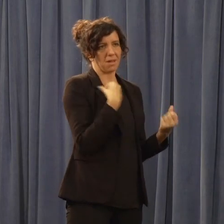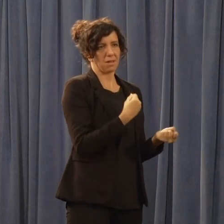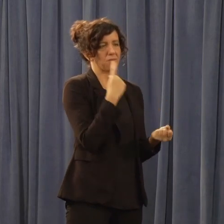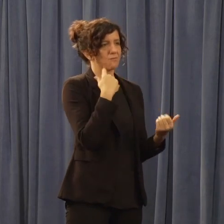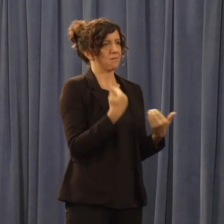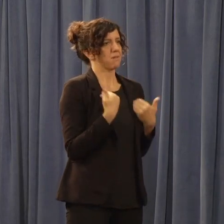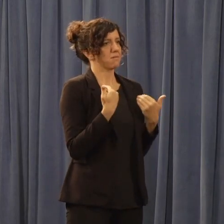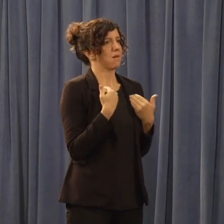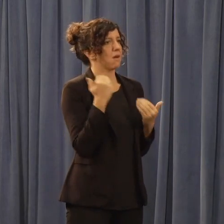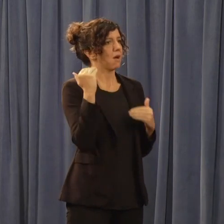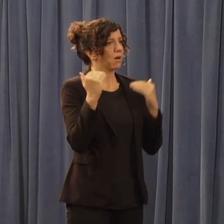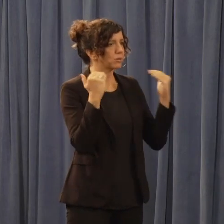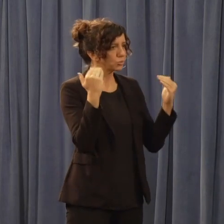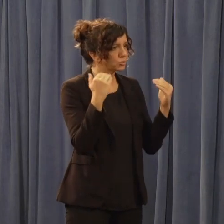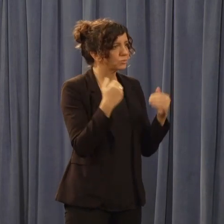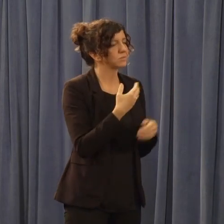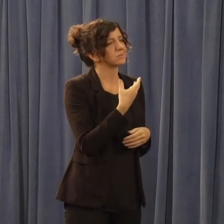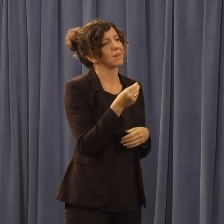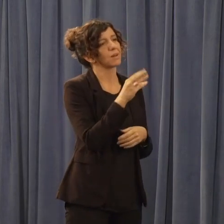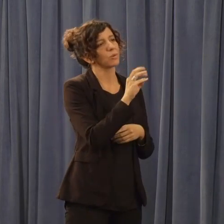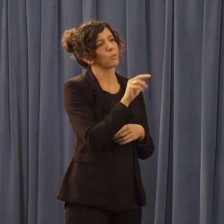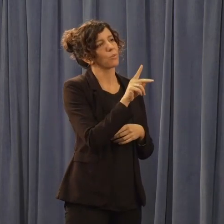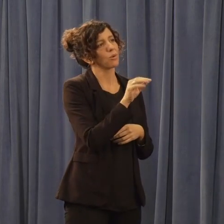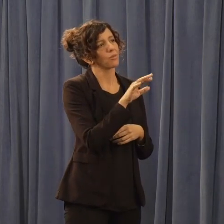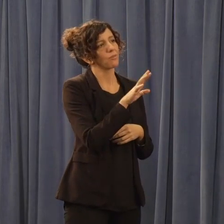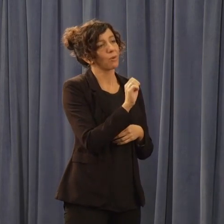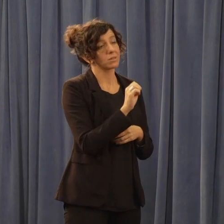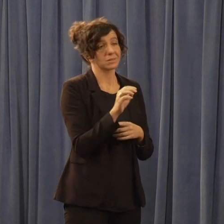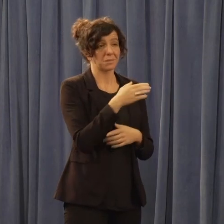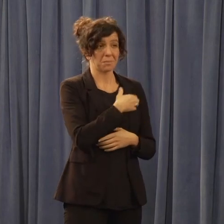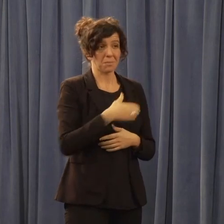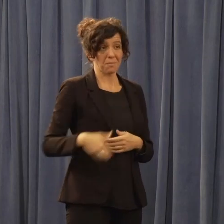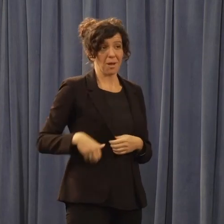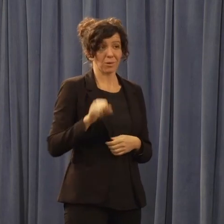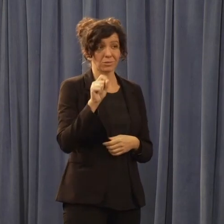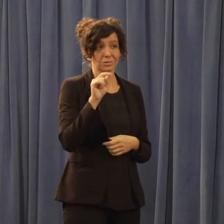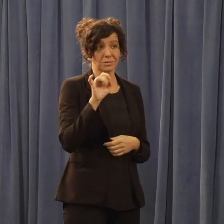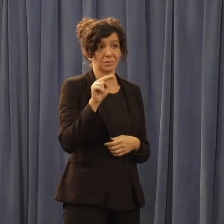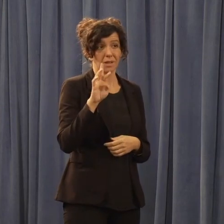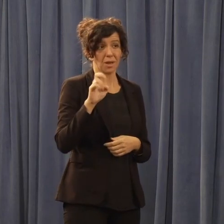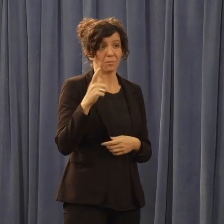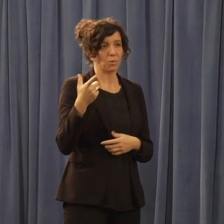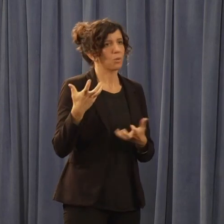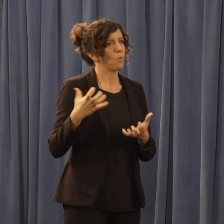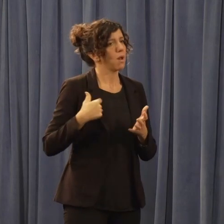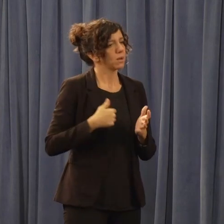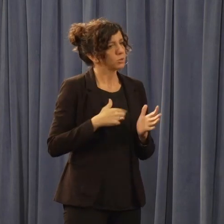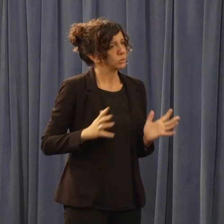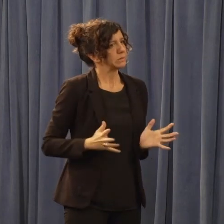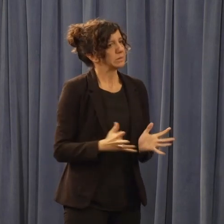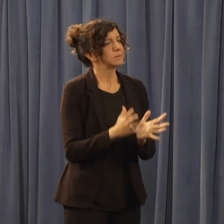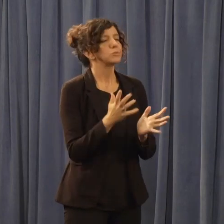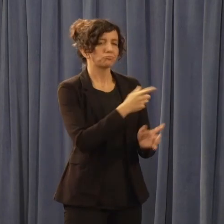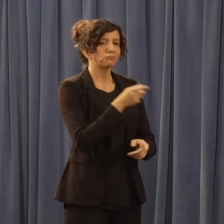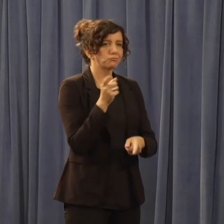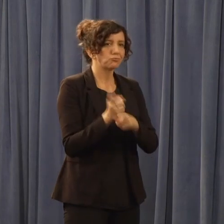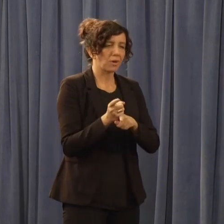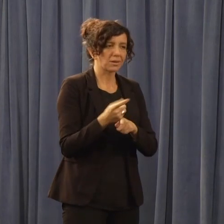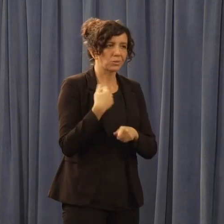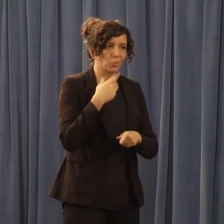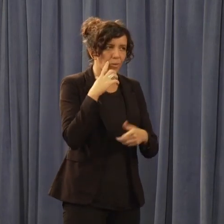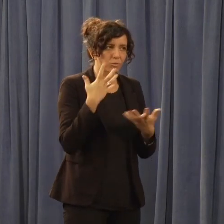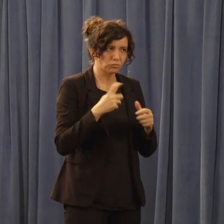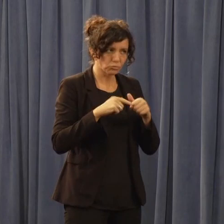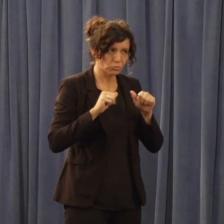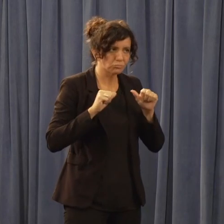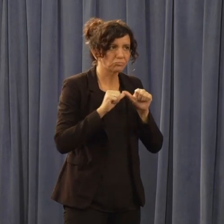That's the mantra coming from Daryl Steinberg, Mayor Steinberg, and Tom Inzel, and they're right. And we want to reinforce that. We're to have a new work group